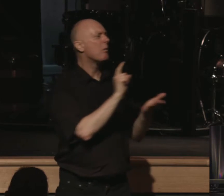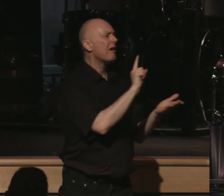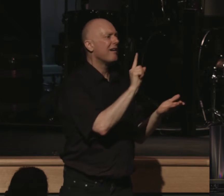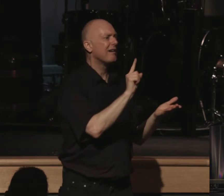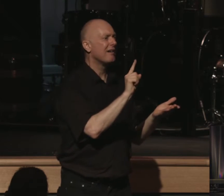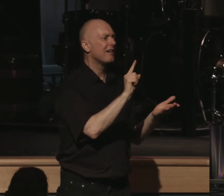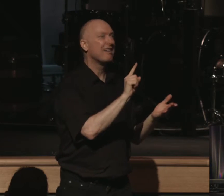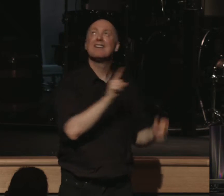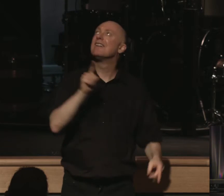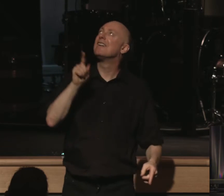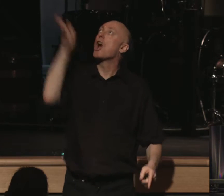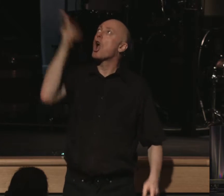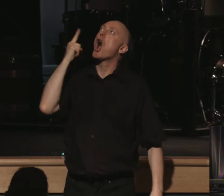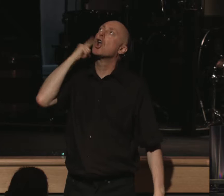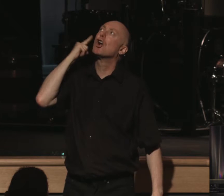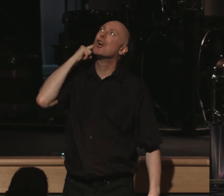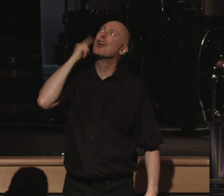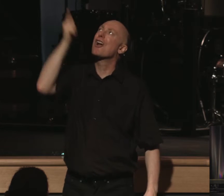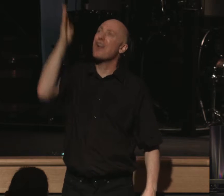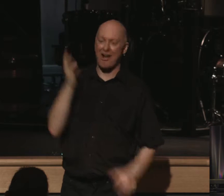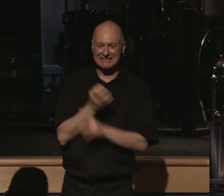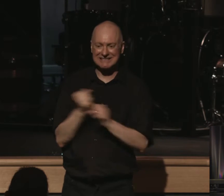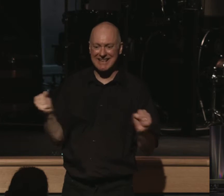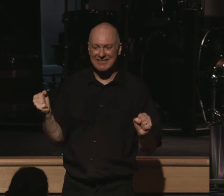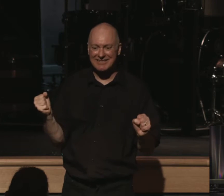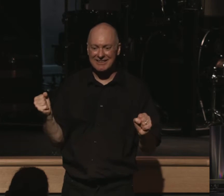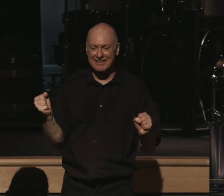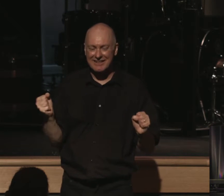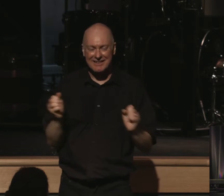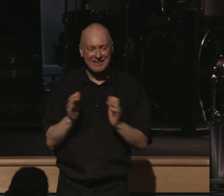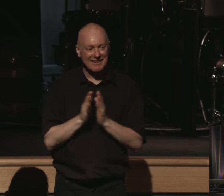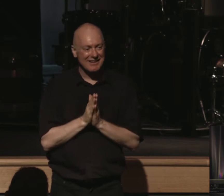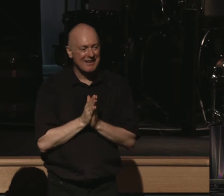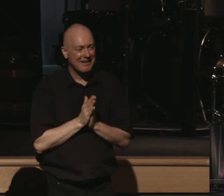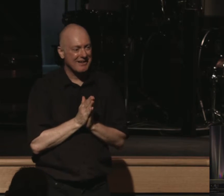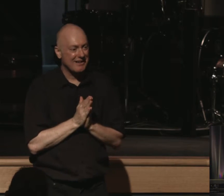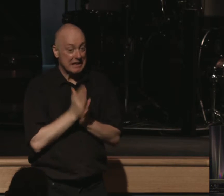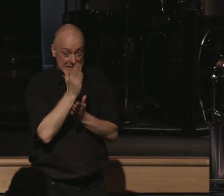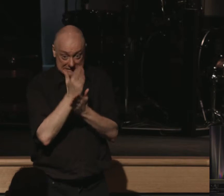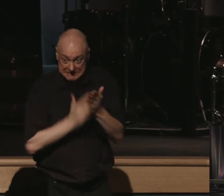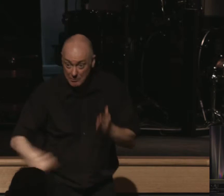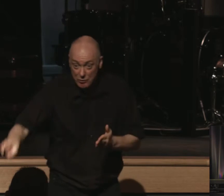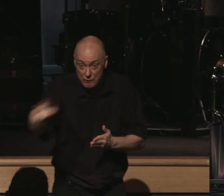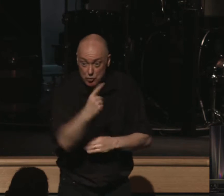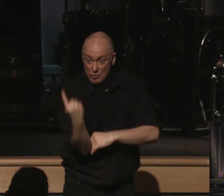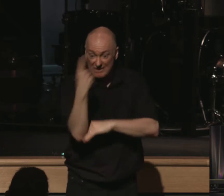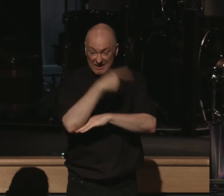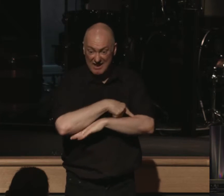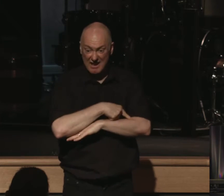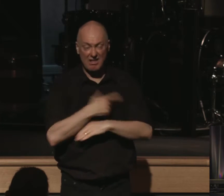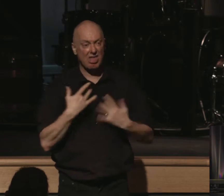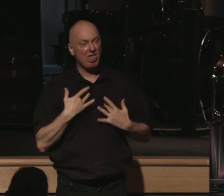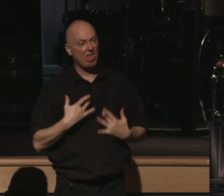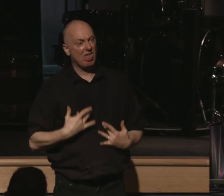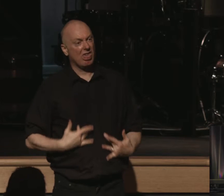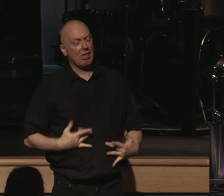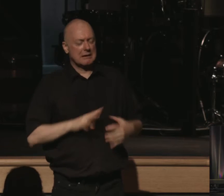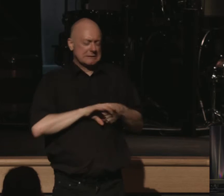God heard and God saved. Some of you today are in despair and anguish because of the